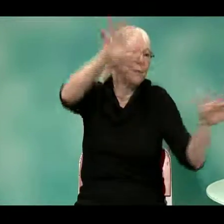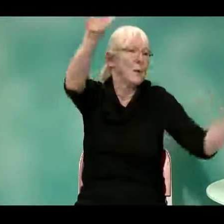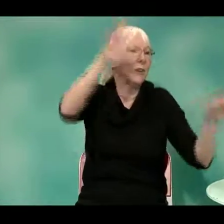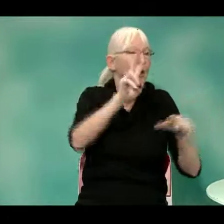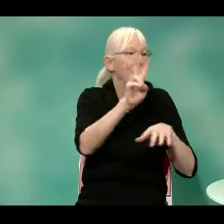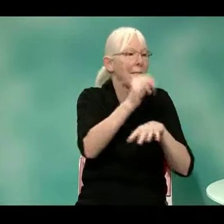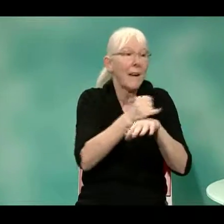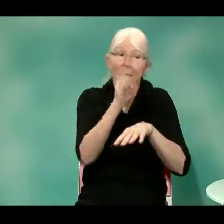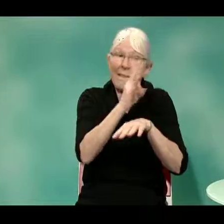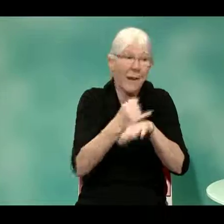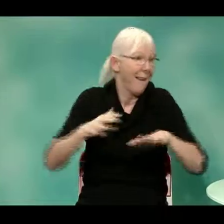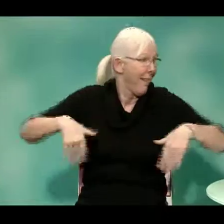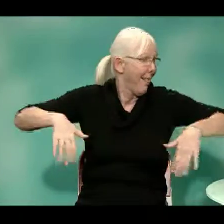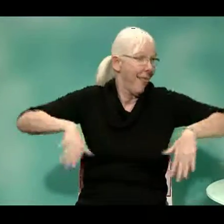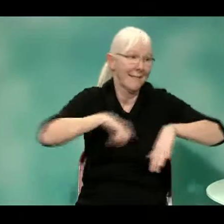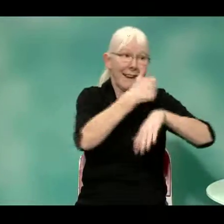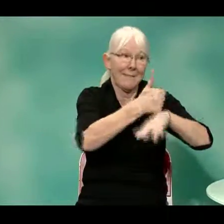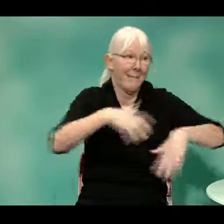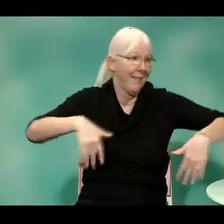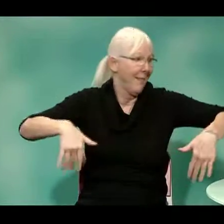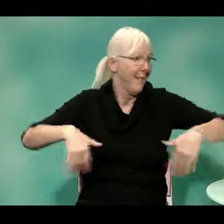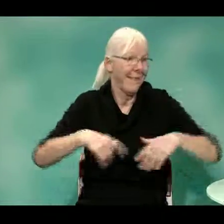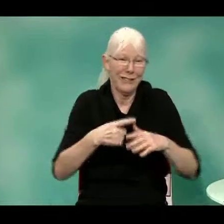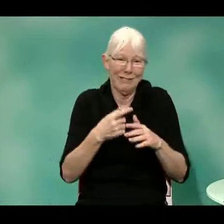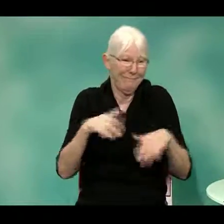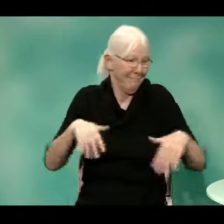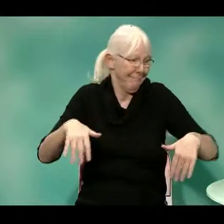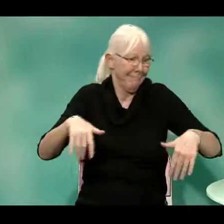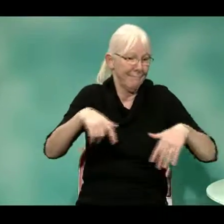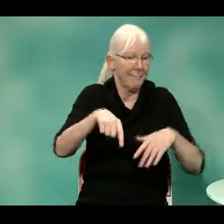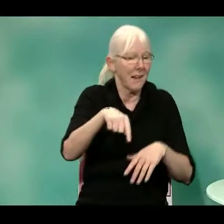then it will spread from there. Vancouver Island has not been included as of yet.